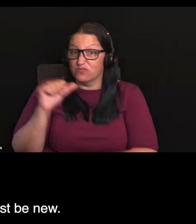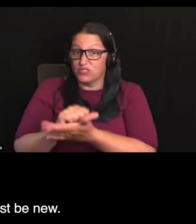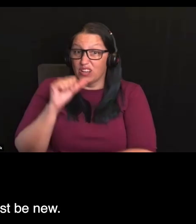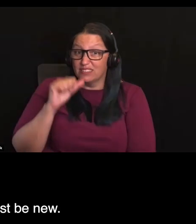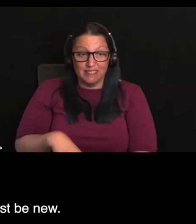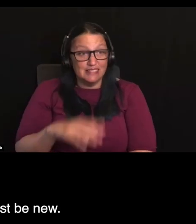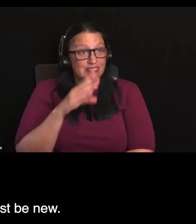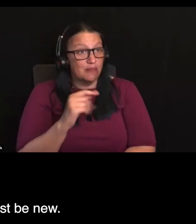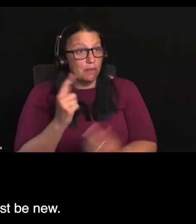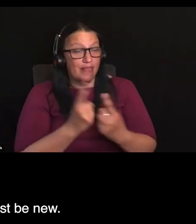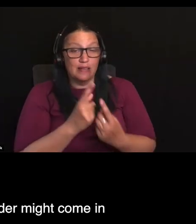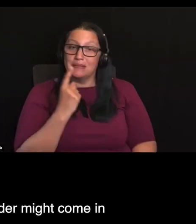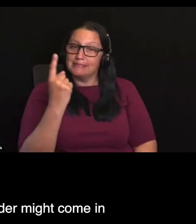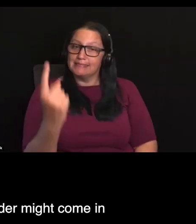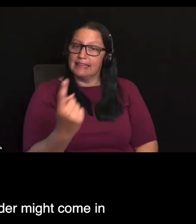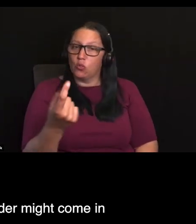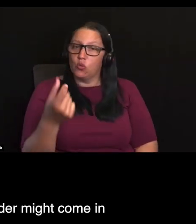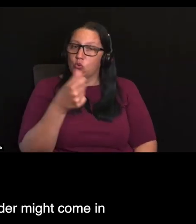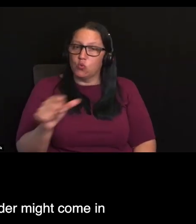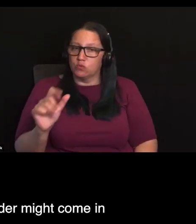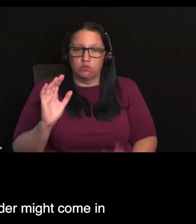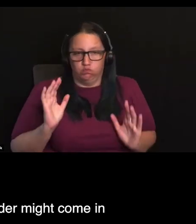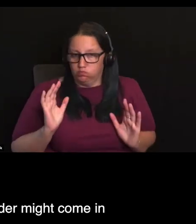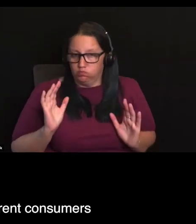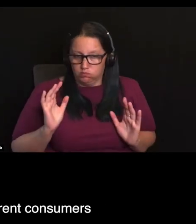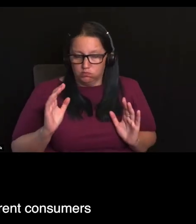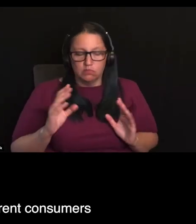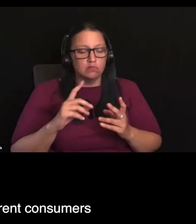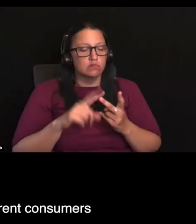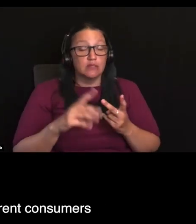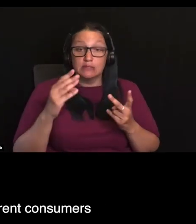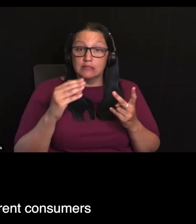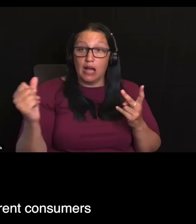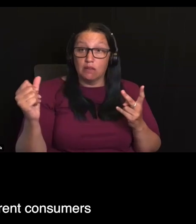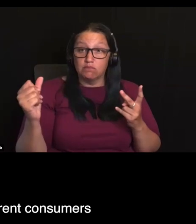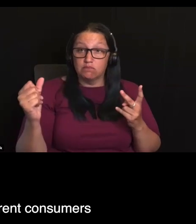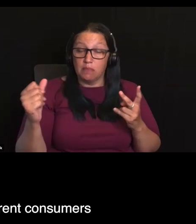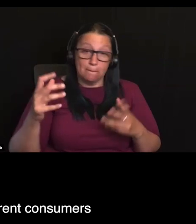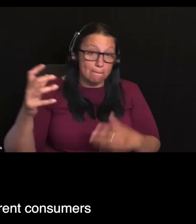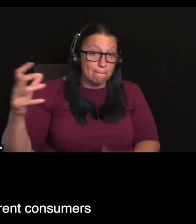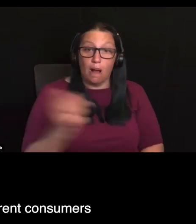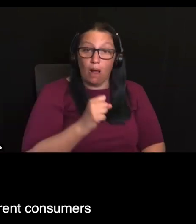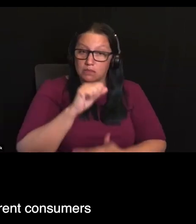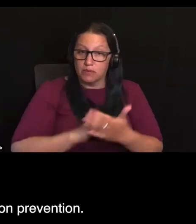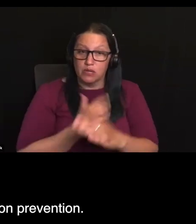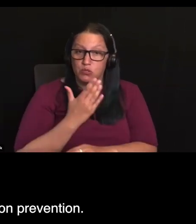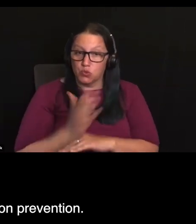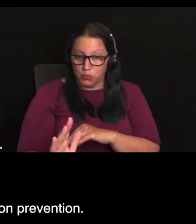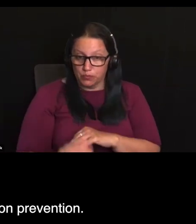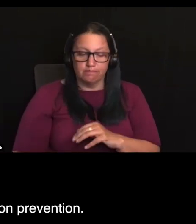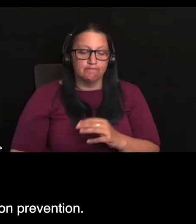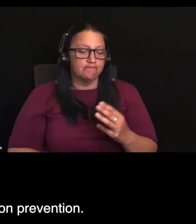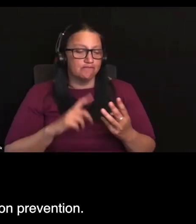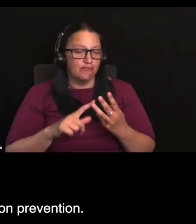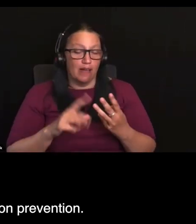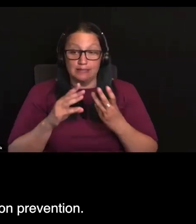items, there's some items that must be new, there'll be other items that the provider might come in and be using regularly with different consumers, and so that brings in the infection